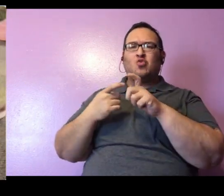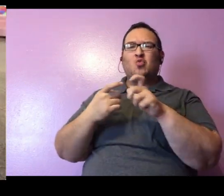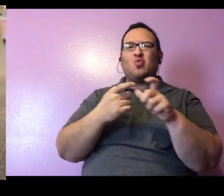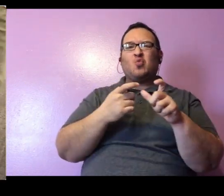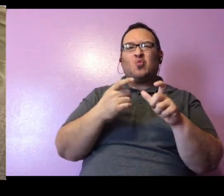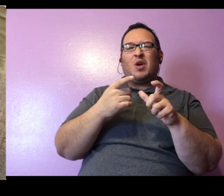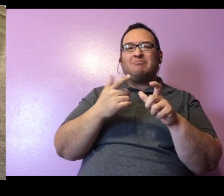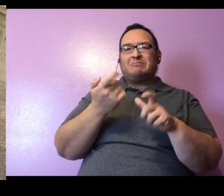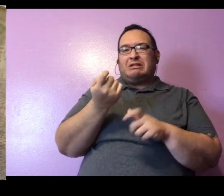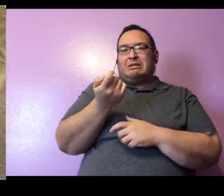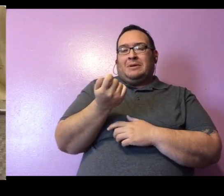a little bit.